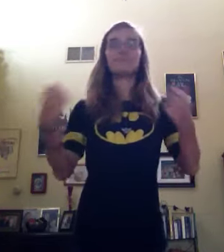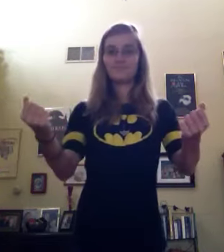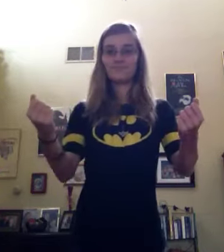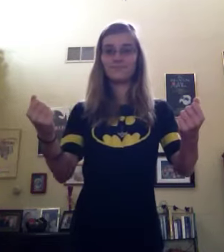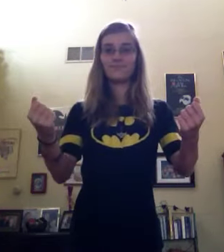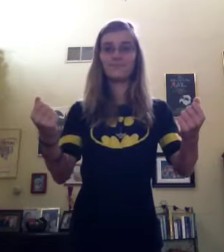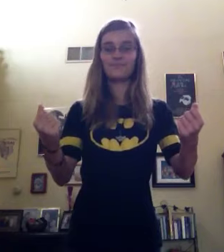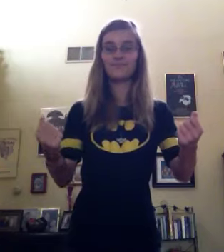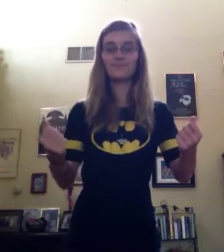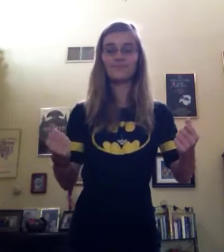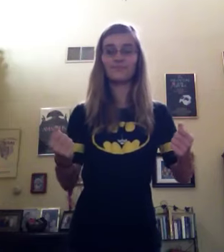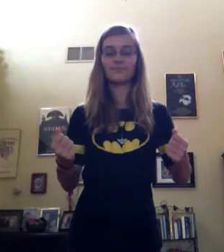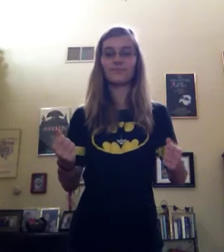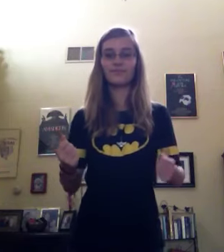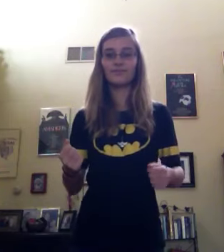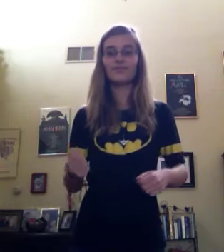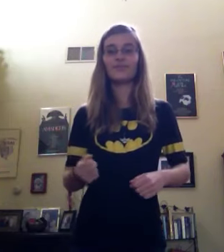and fair. Lumpity, lumpity, lump.